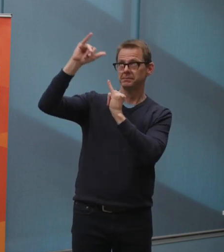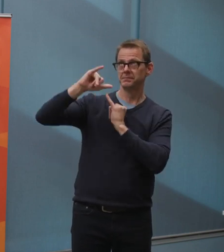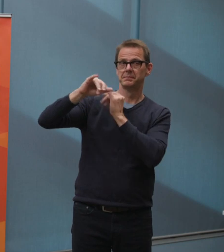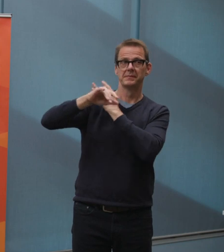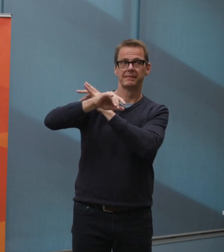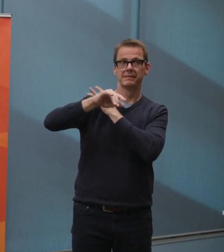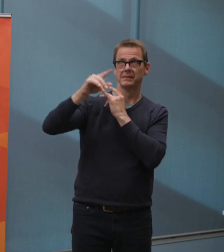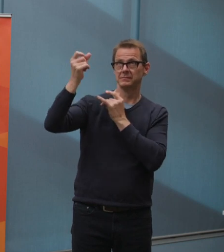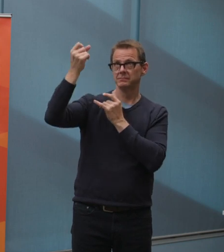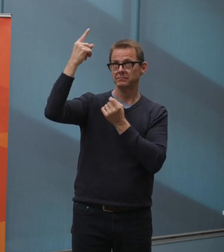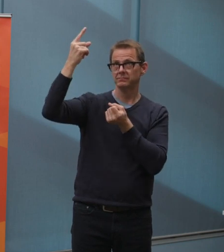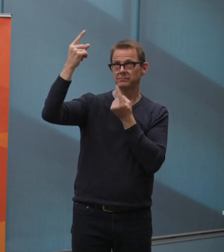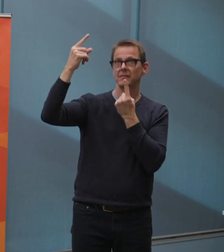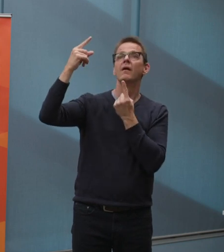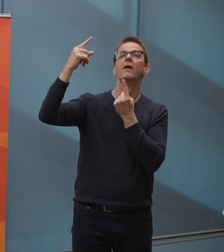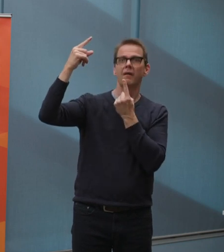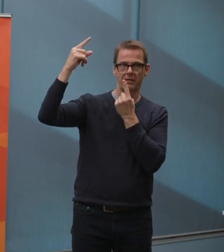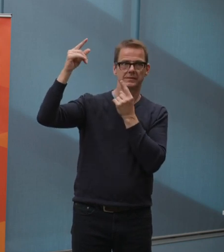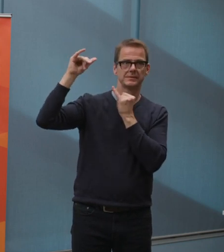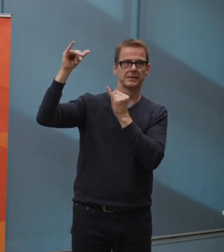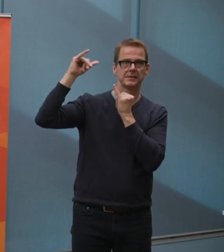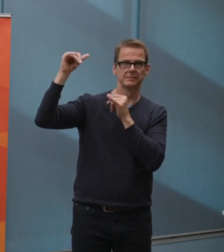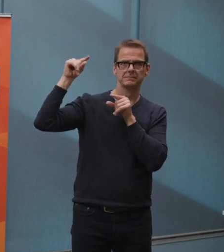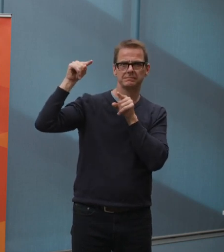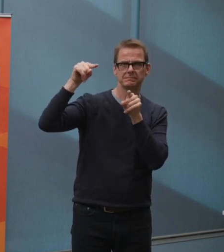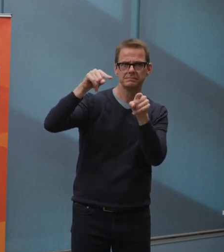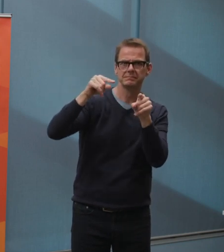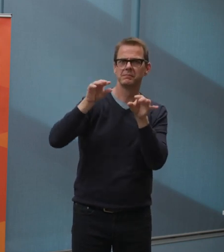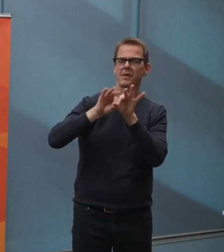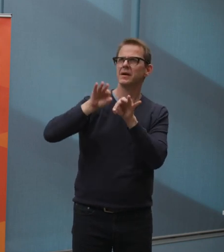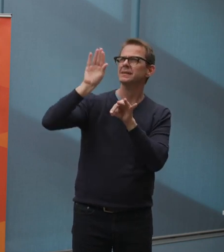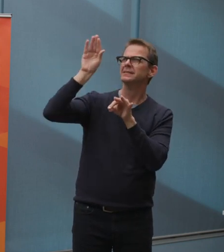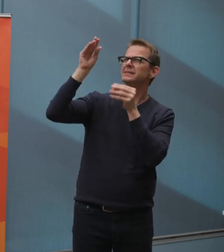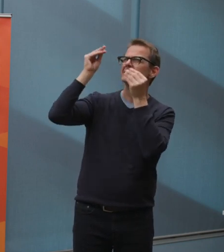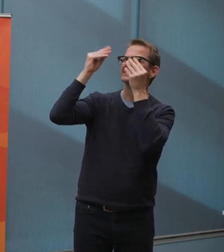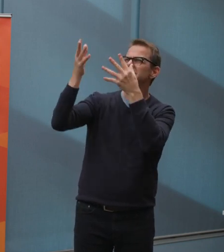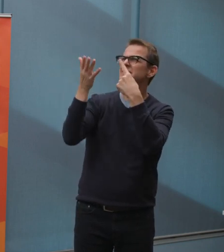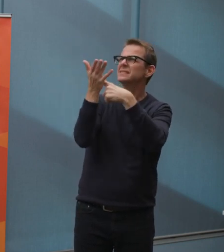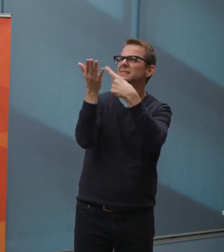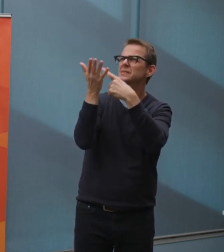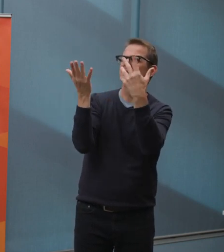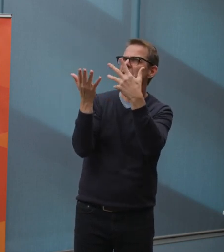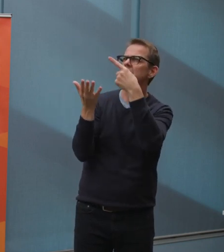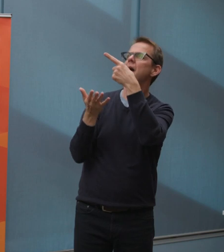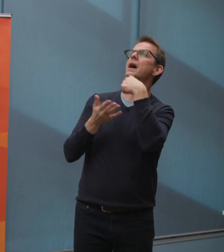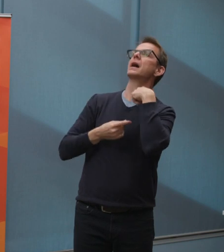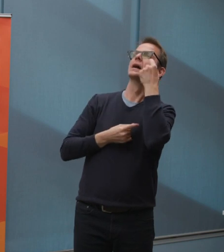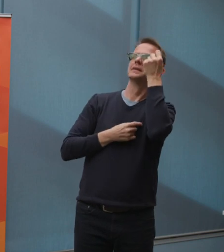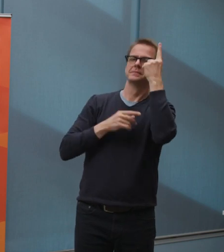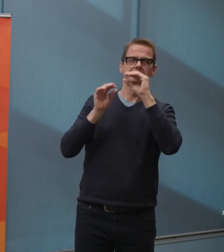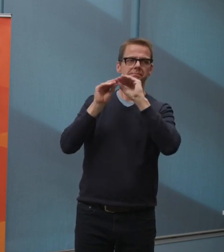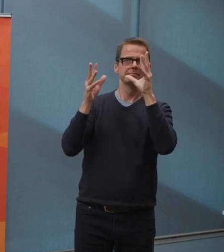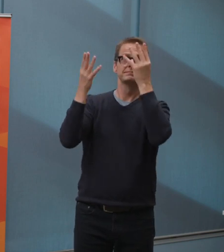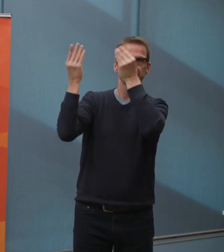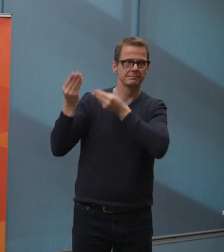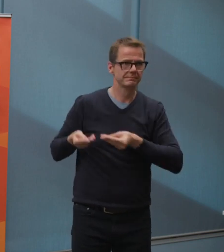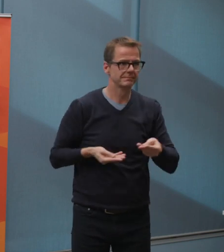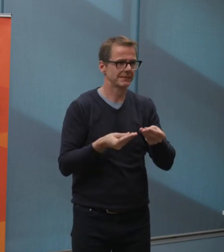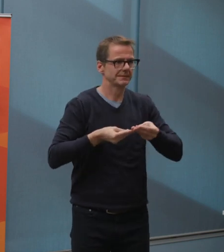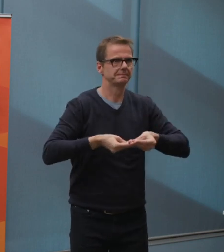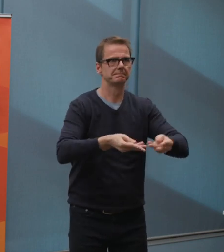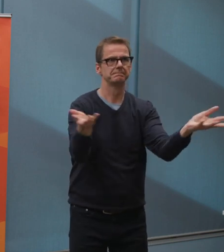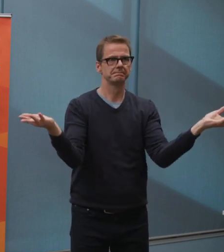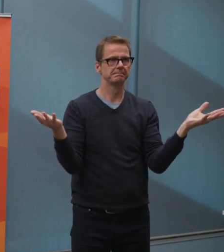So thank you all for your patience, your ongoing patience in this regard. Now, you also heard Adam speak earlier about